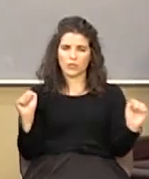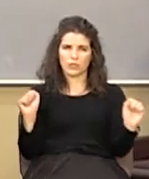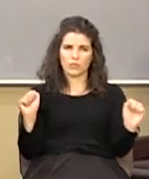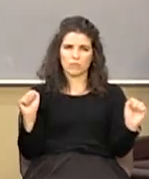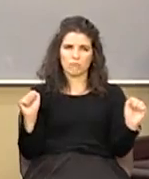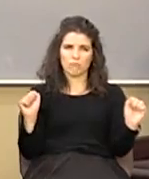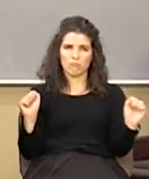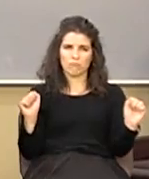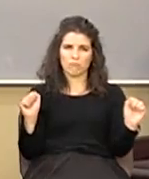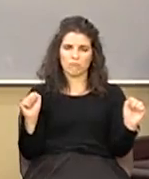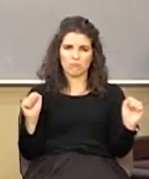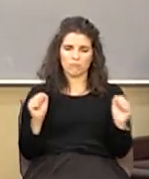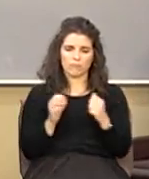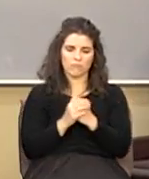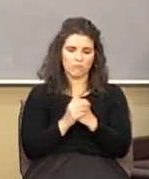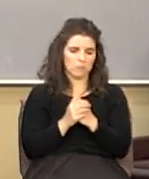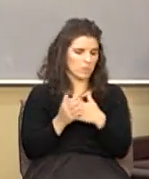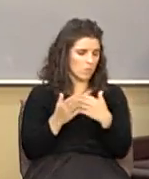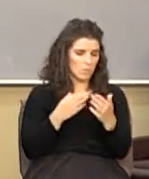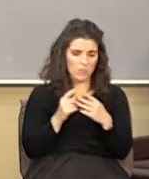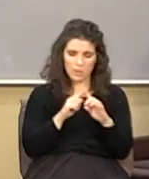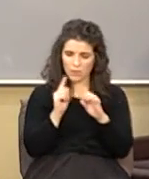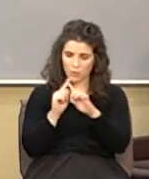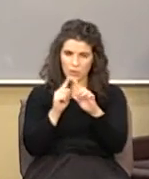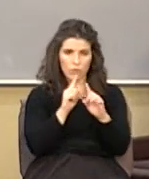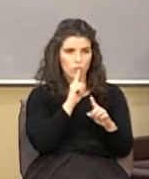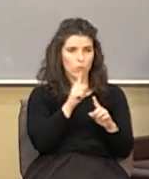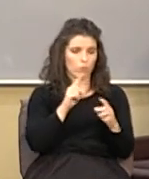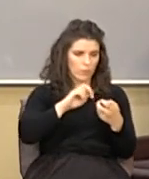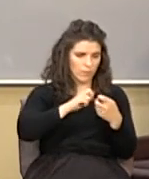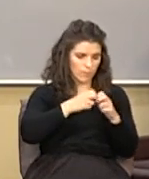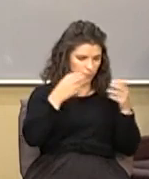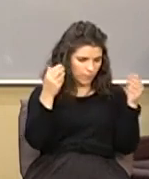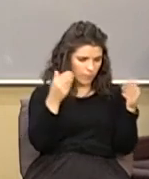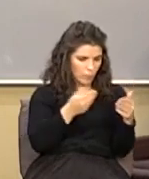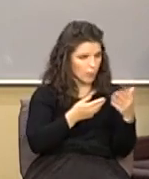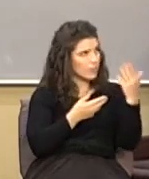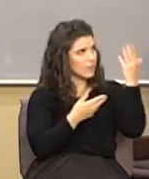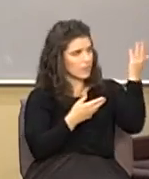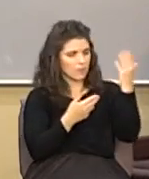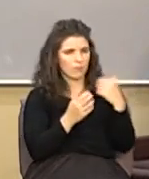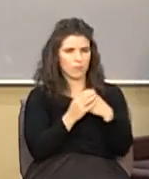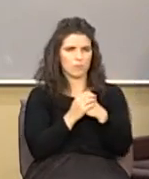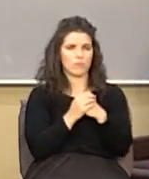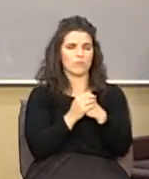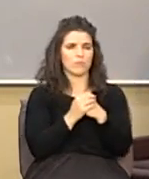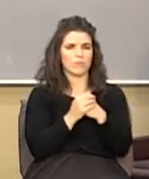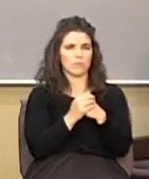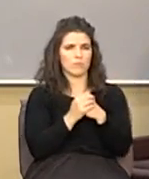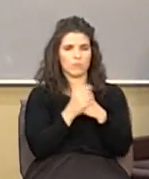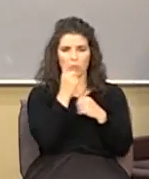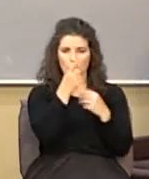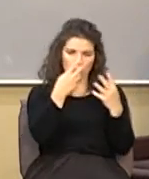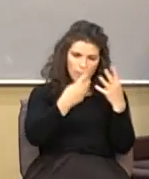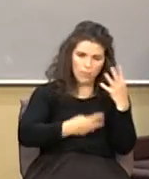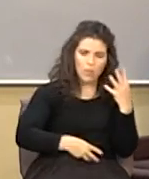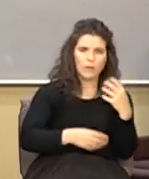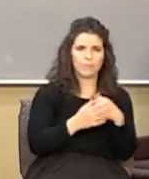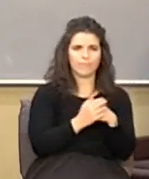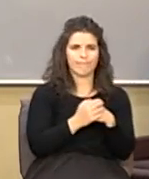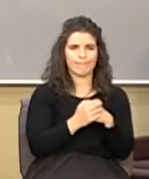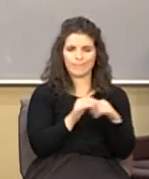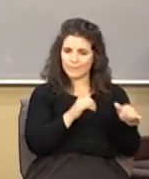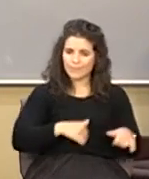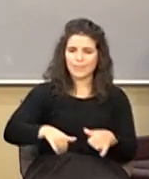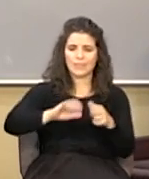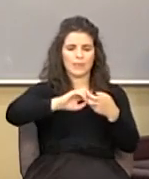wherever else difference is the real issue is there we're all one blood we all have the